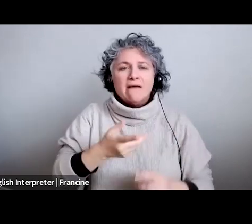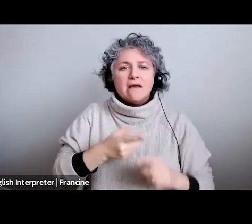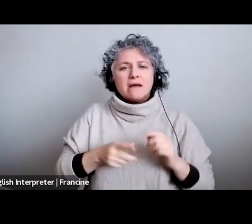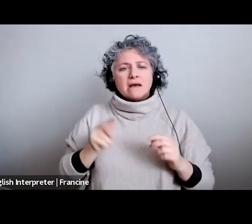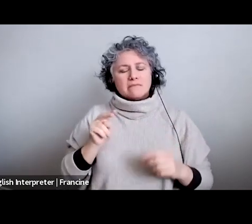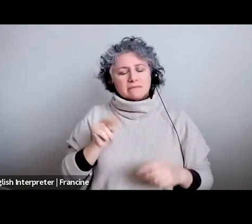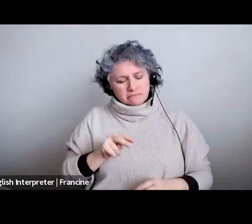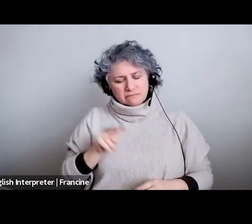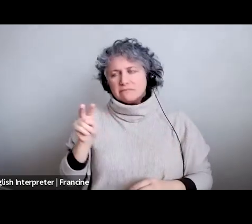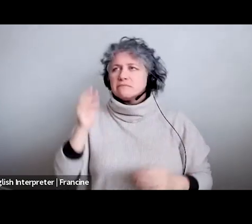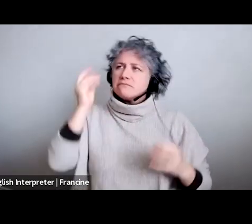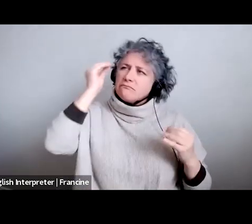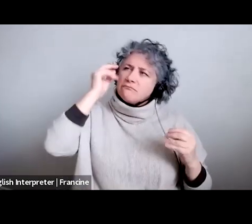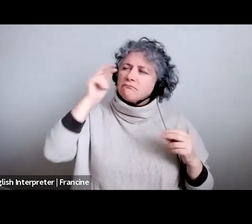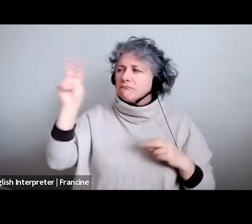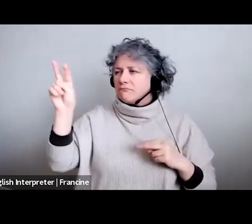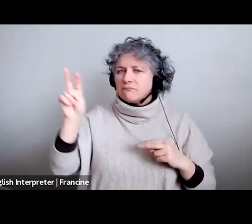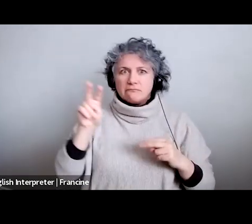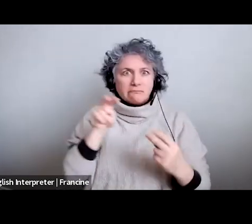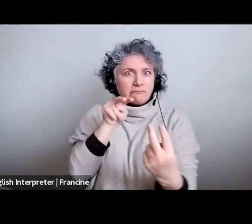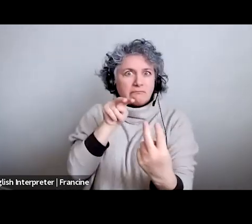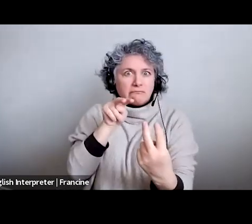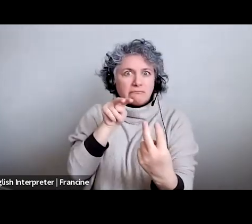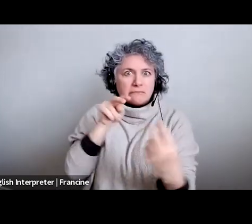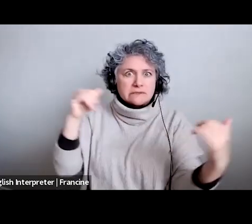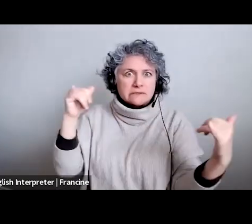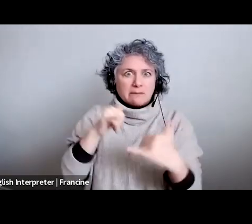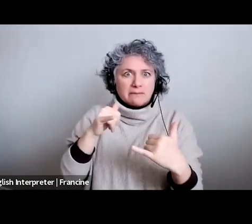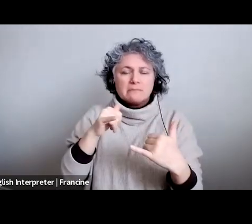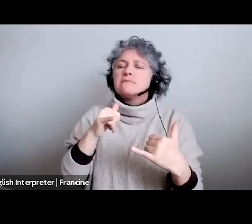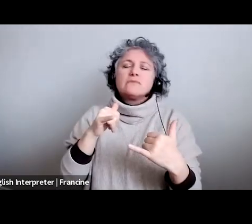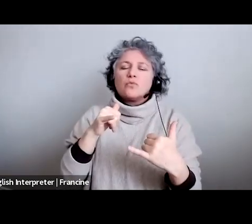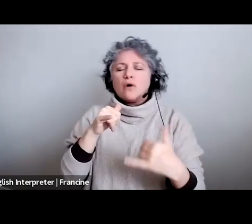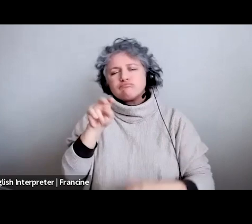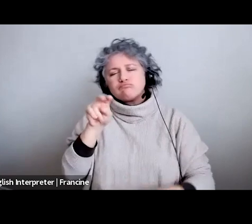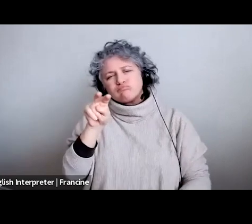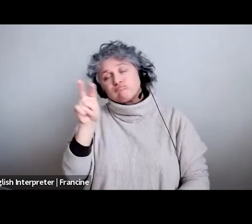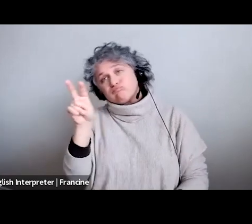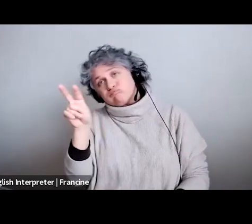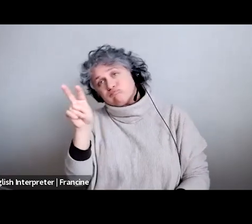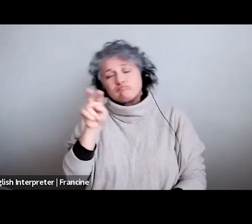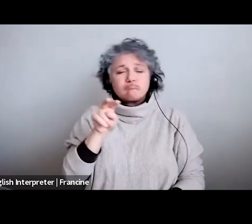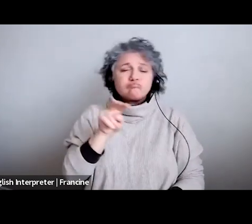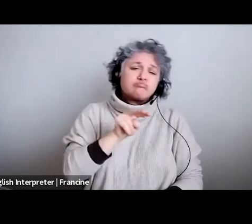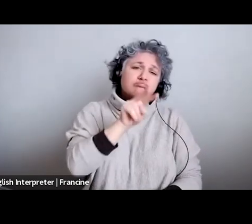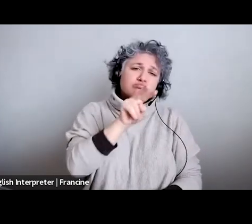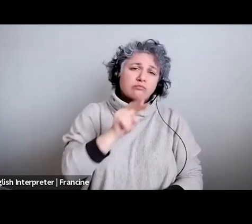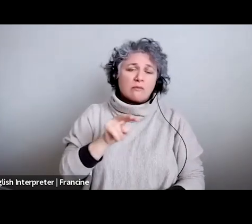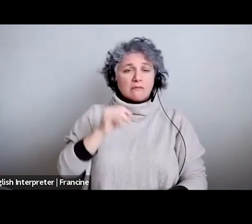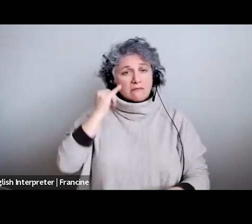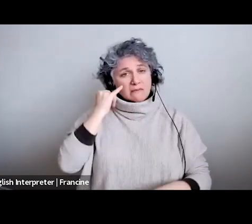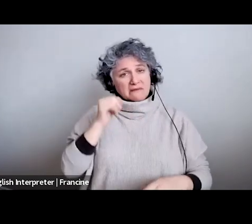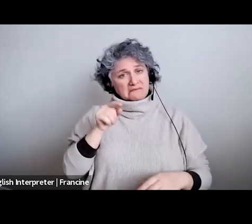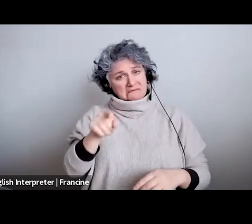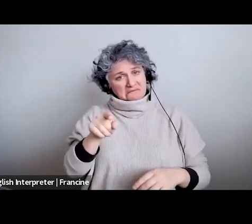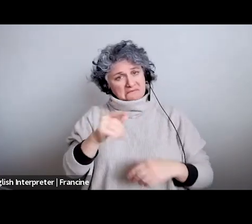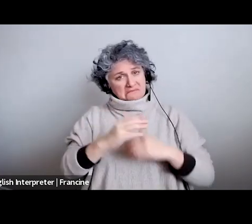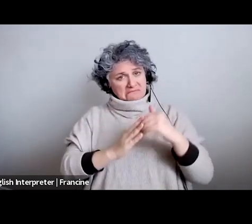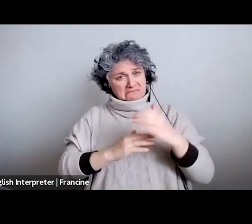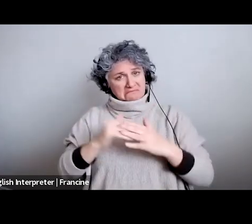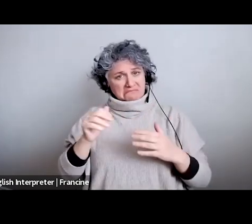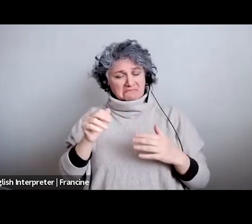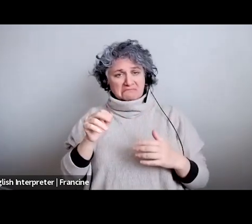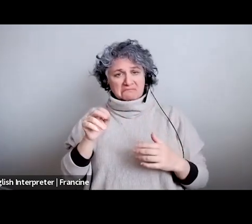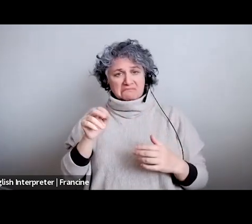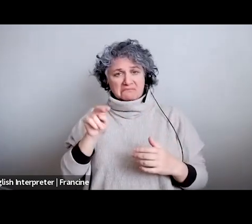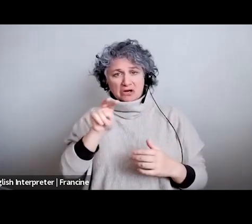i'm thinking about it so you're not always going to be engaged in the same spot if it's most comfortable for you to then to engage back to the back